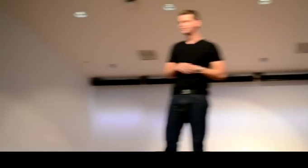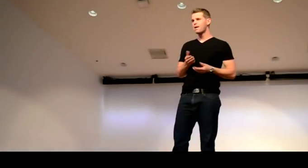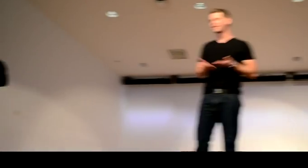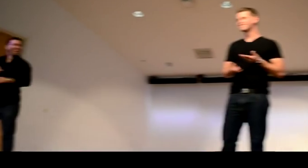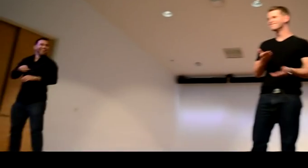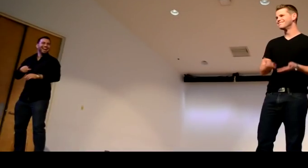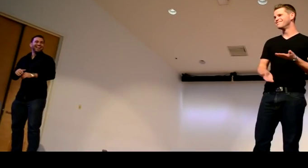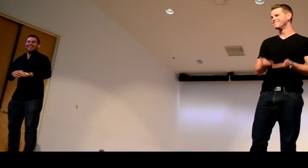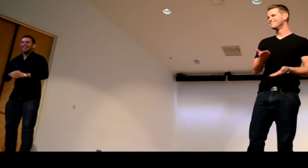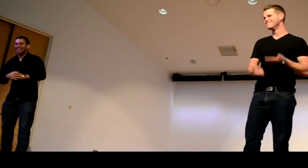Maybe.